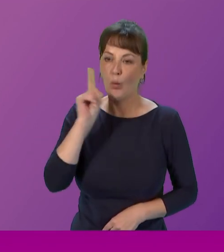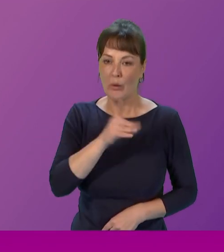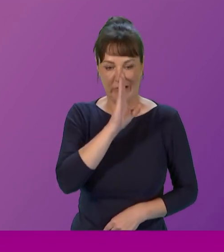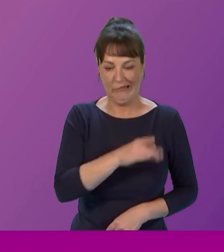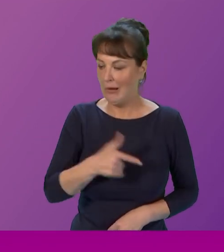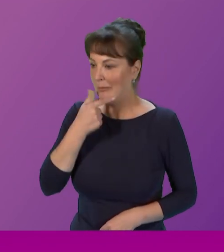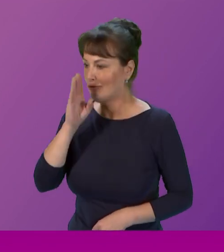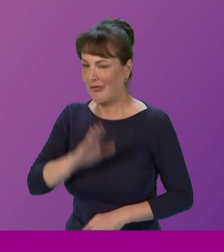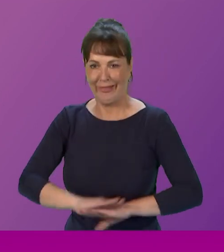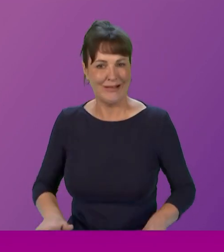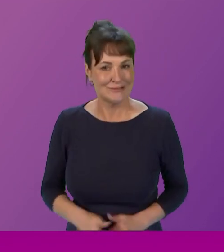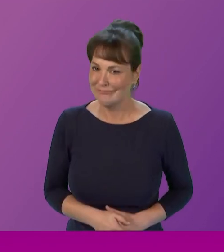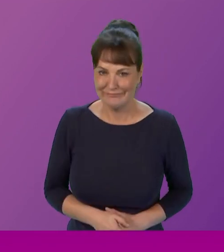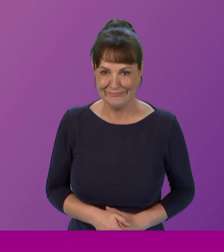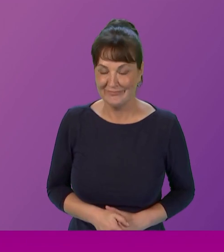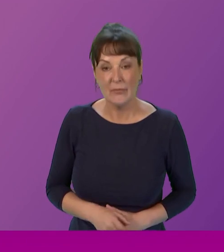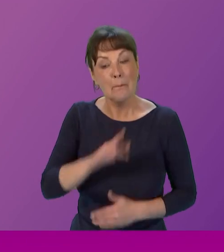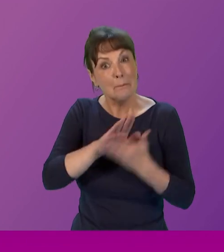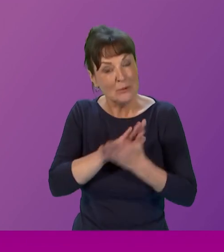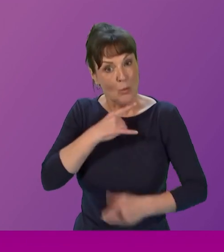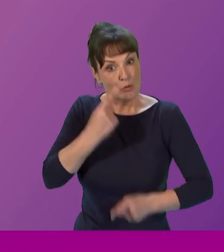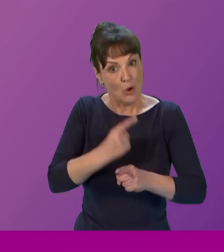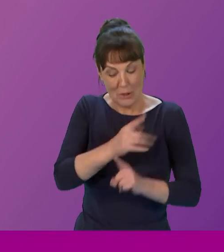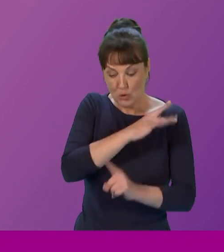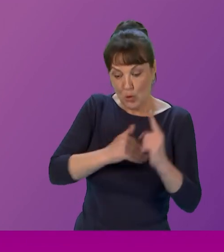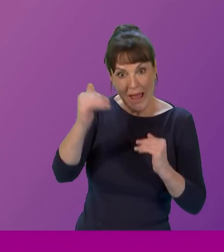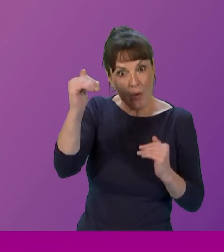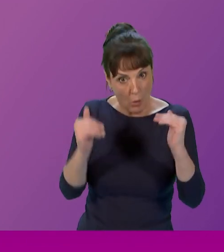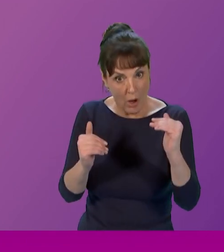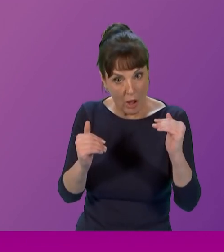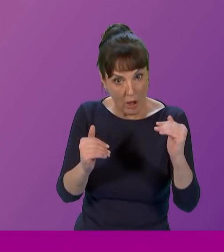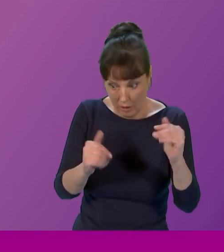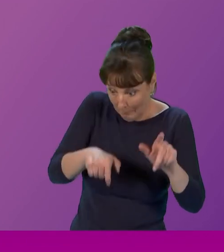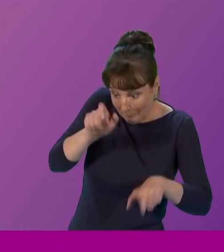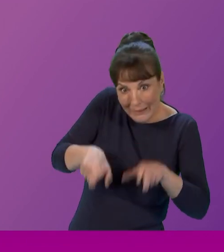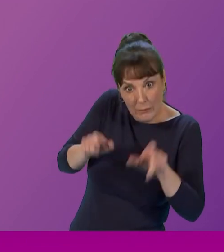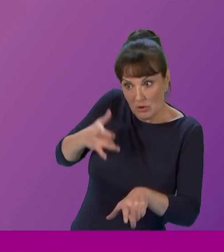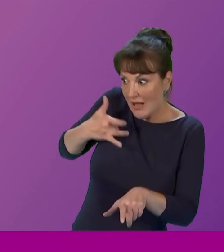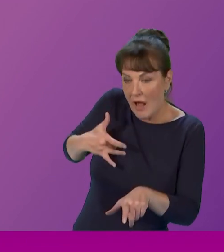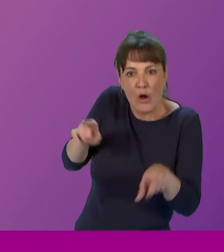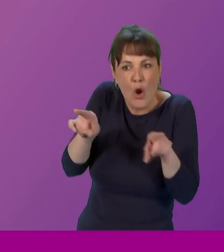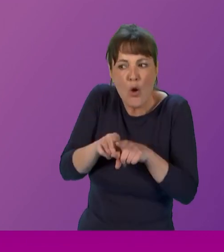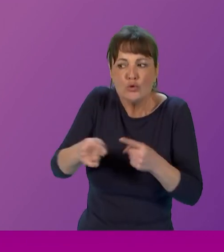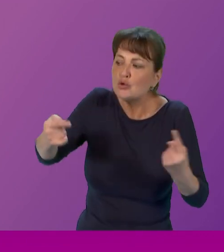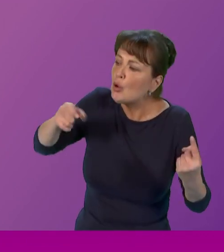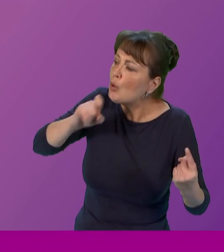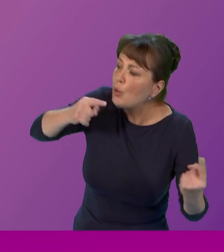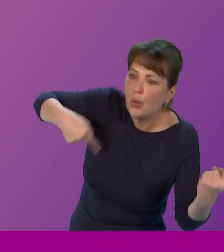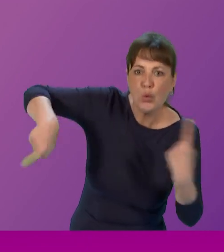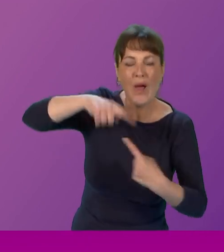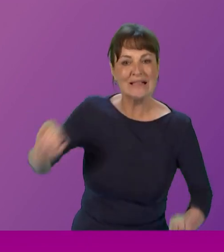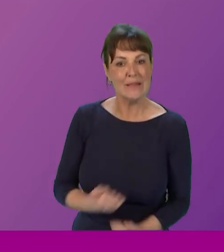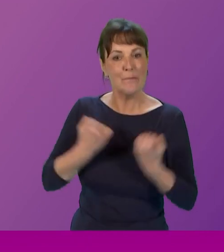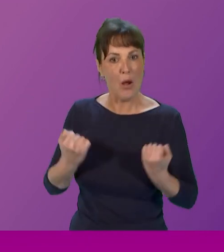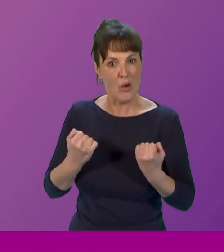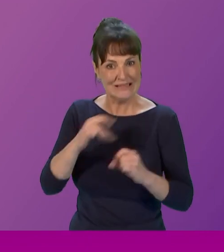when it comes to social inequality people's lives and the organization of power in a given society are